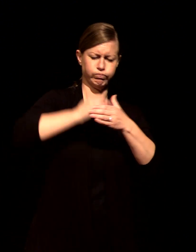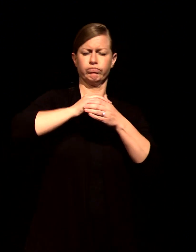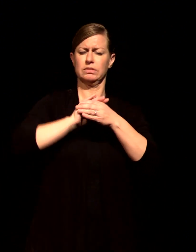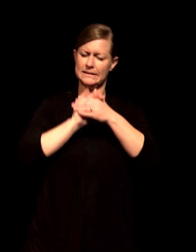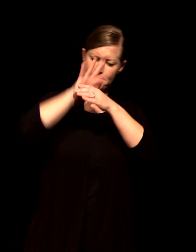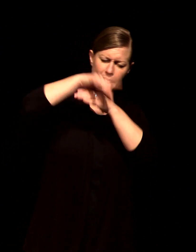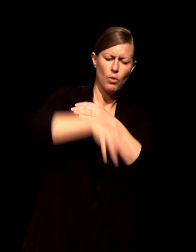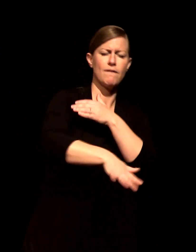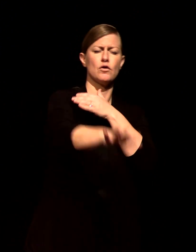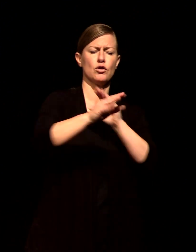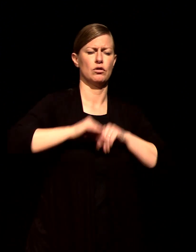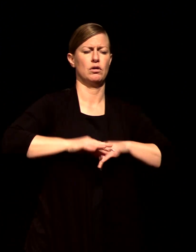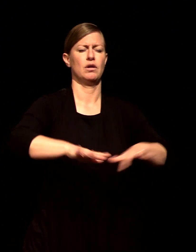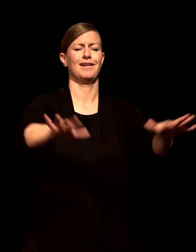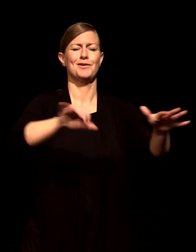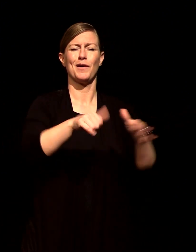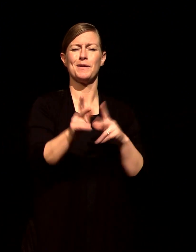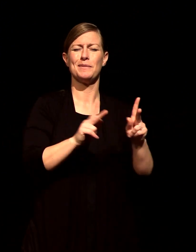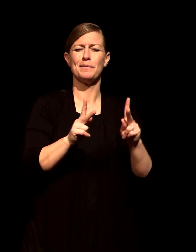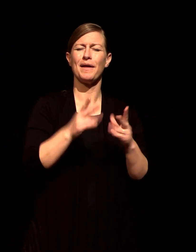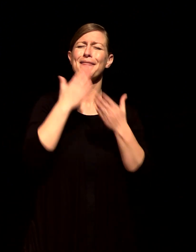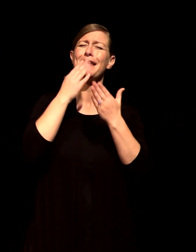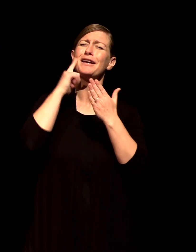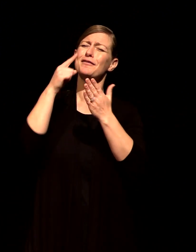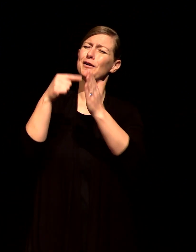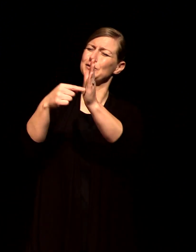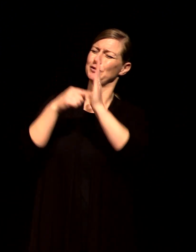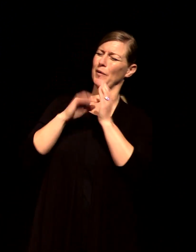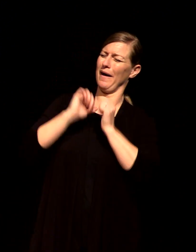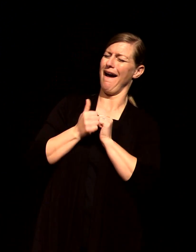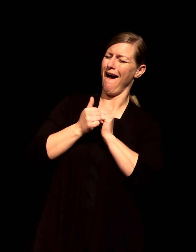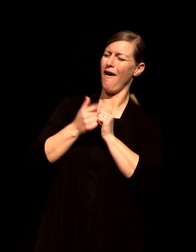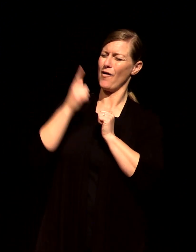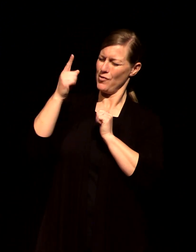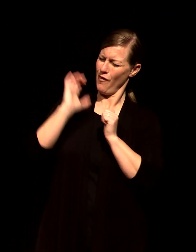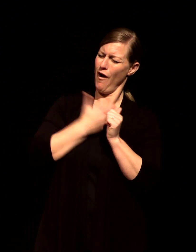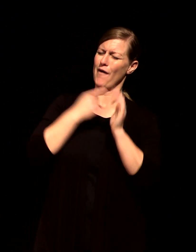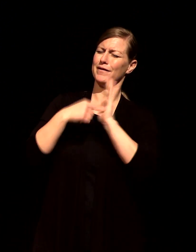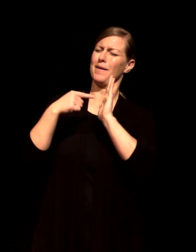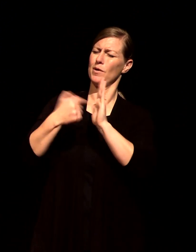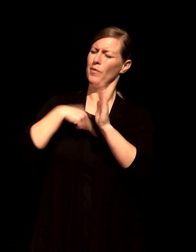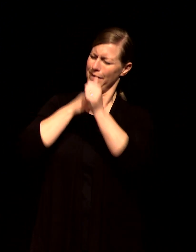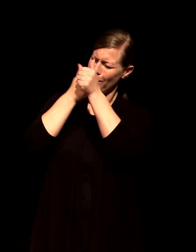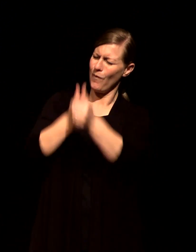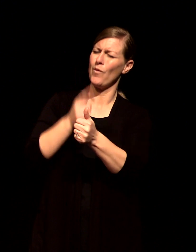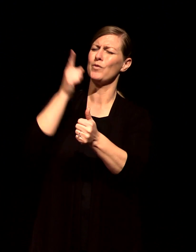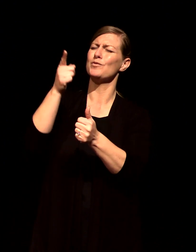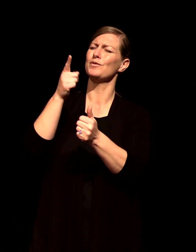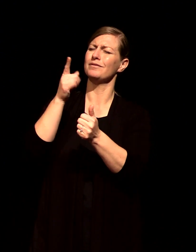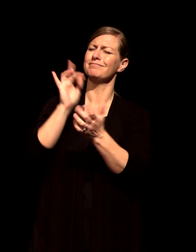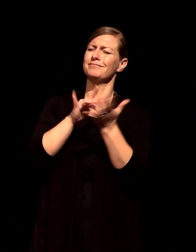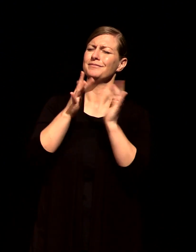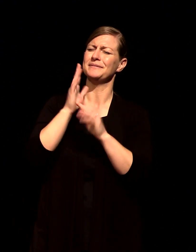thank you for leading the way in this Jesus we love you in your name amen thank